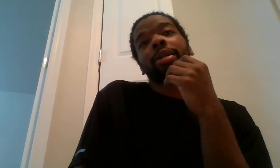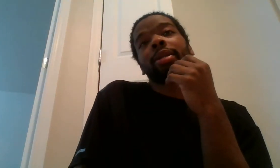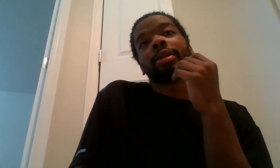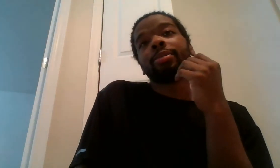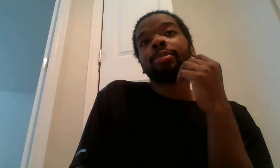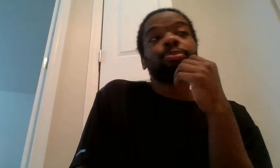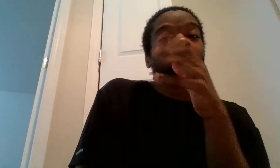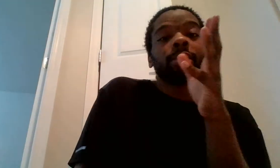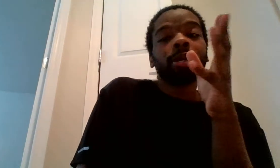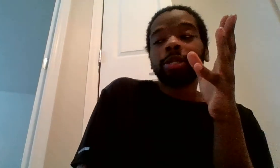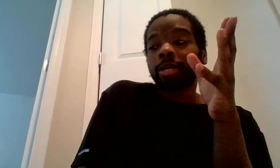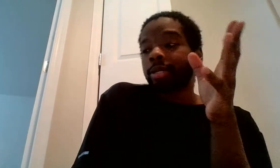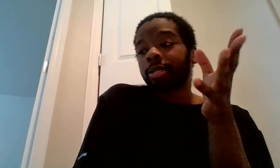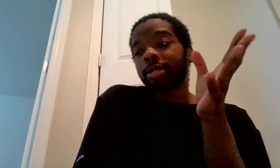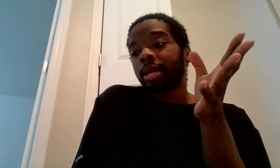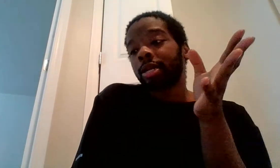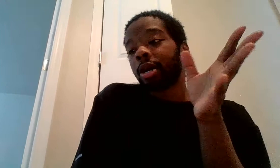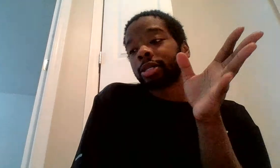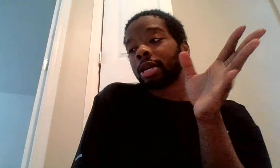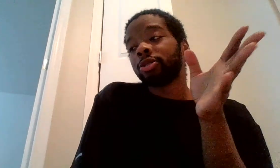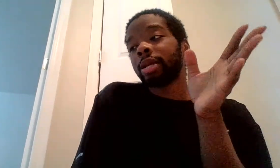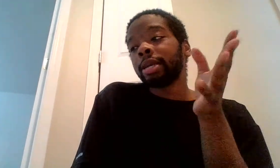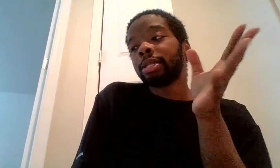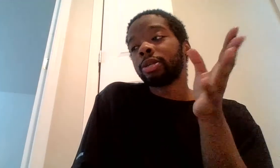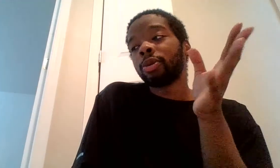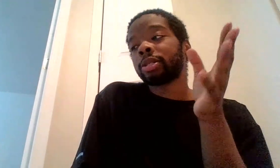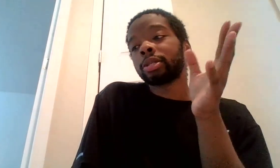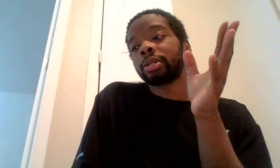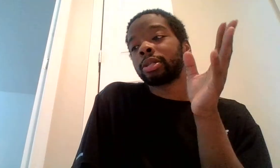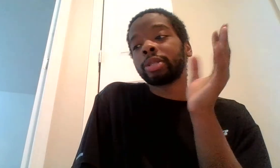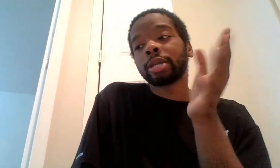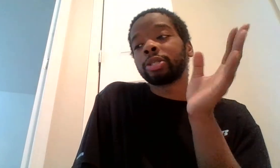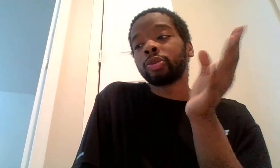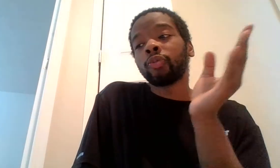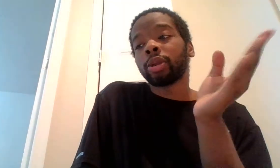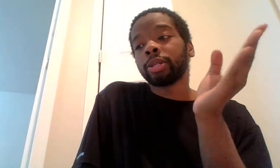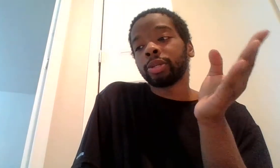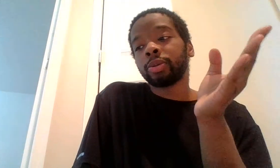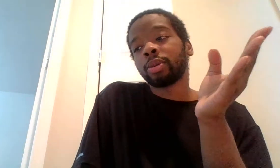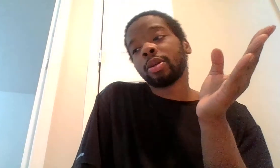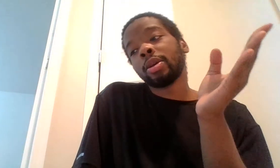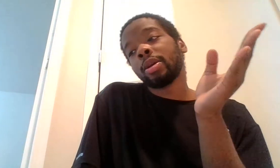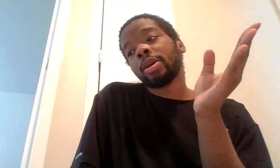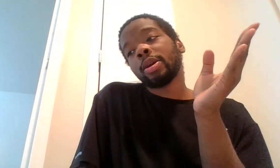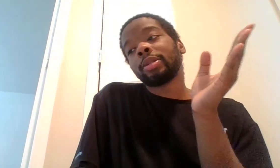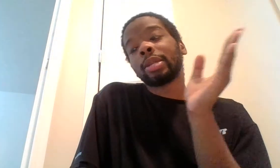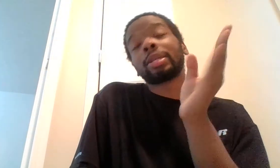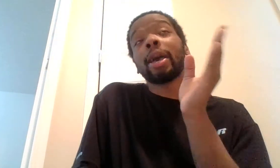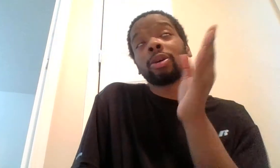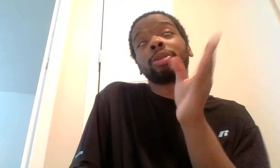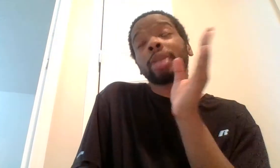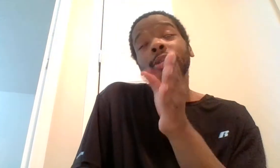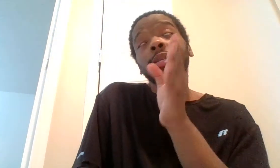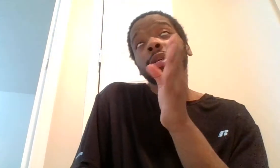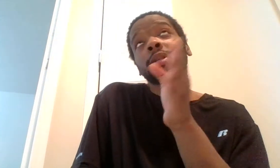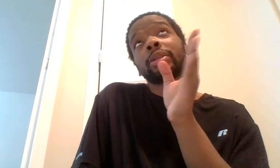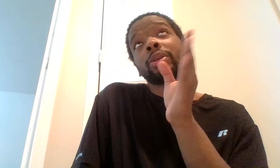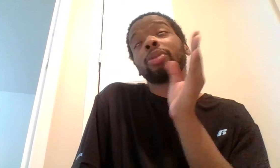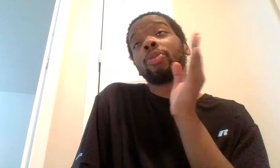And, pretty much it. The statue is 18 U.S. Section 242. The title is 18 U